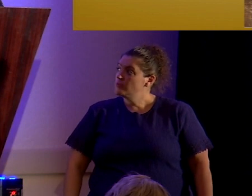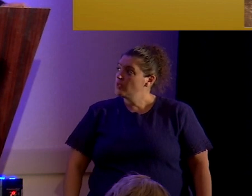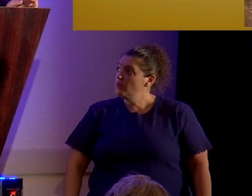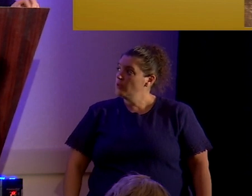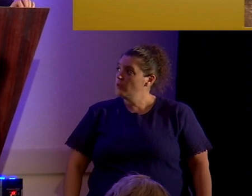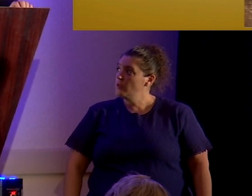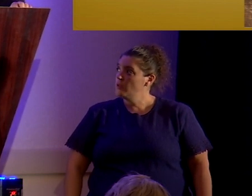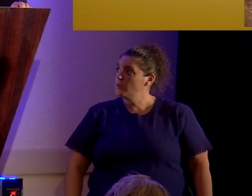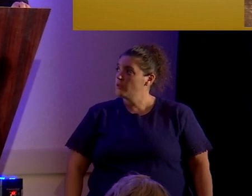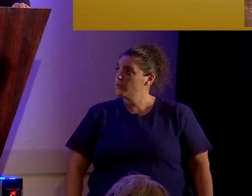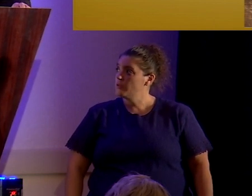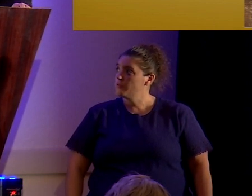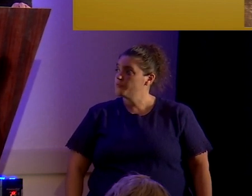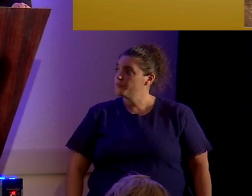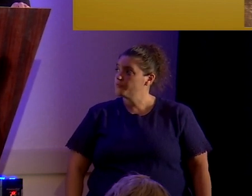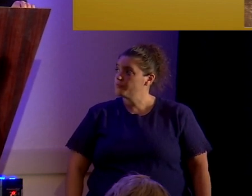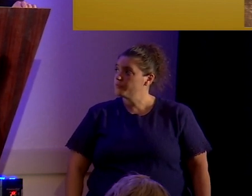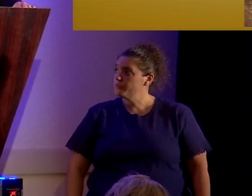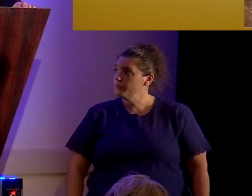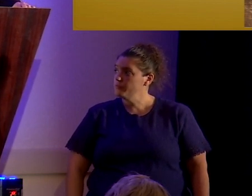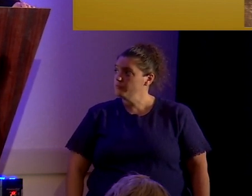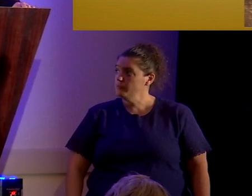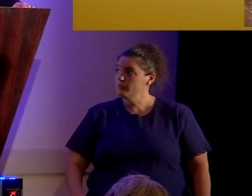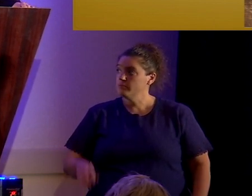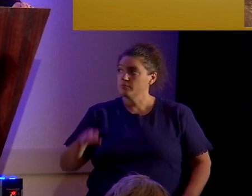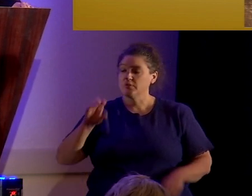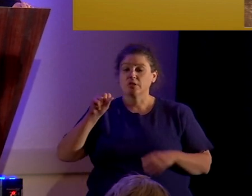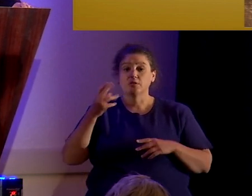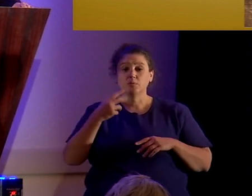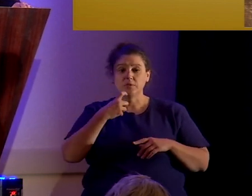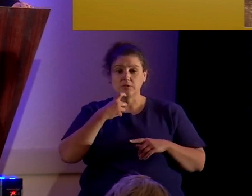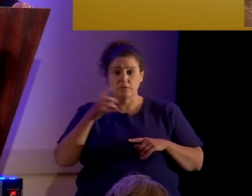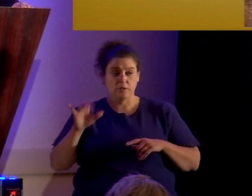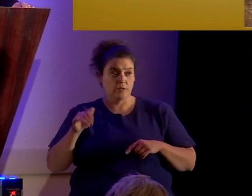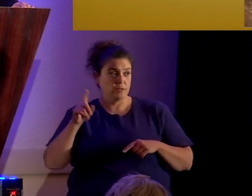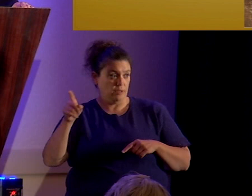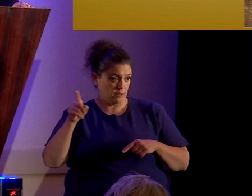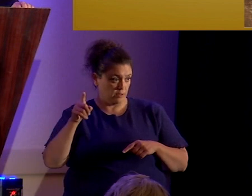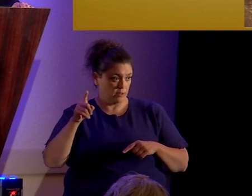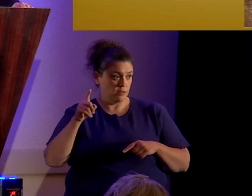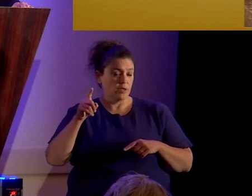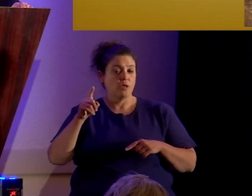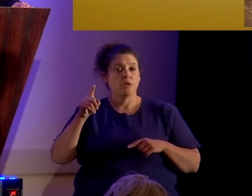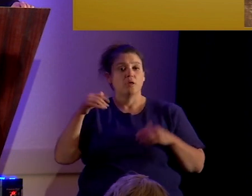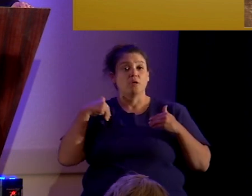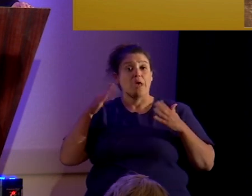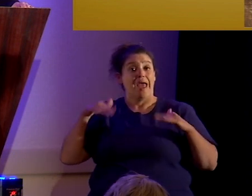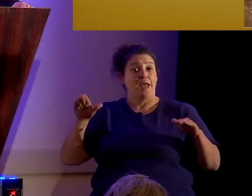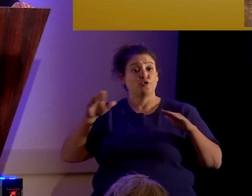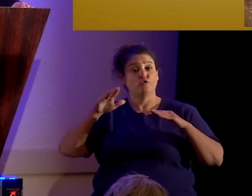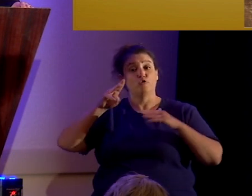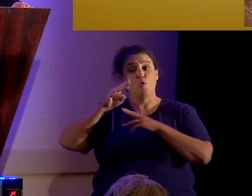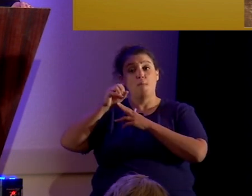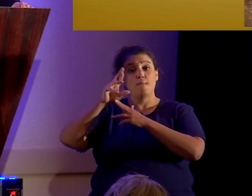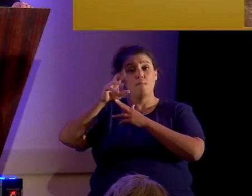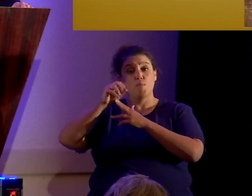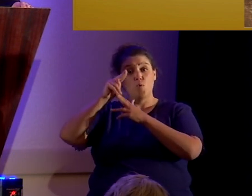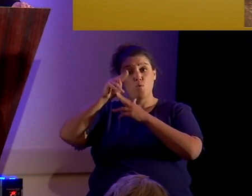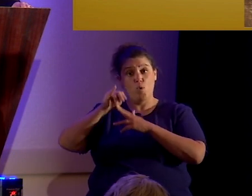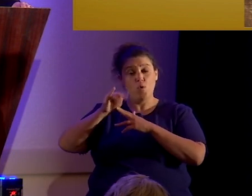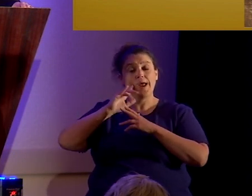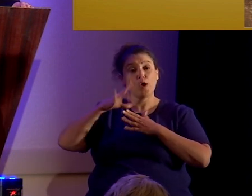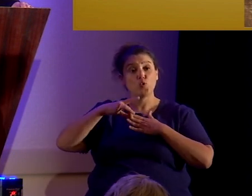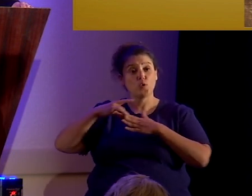The gold plates. Smith claimed that the angel Moroni that led him to these gold plates,